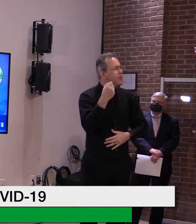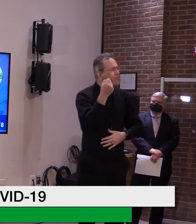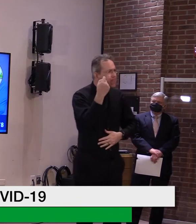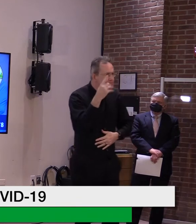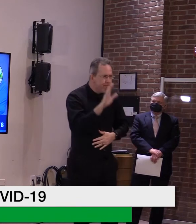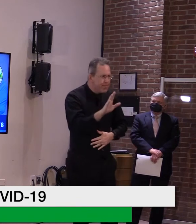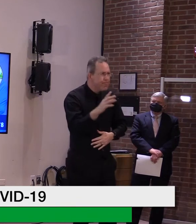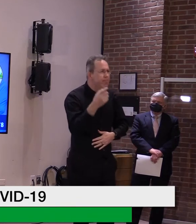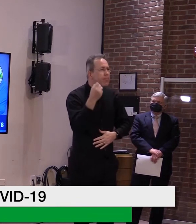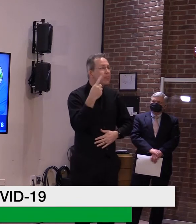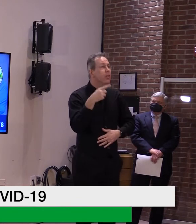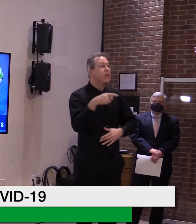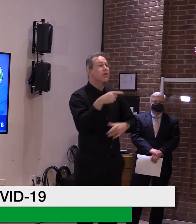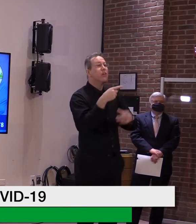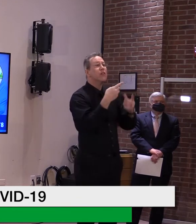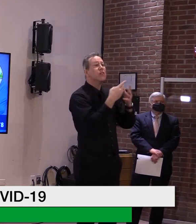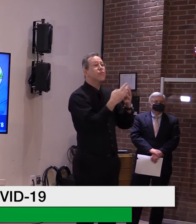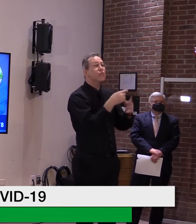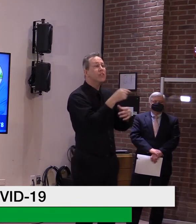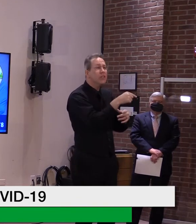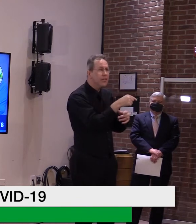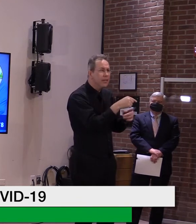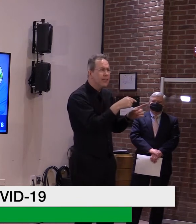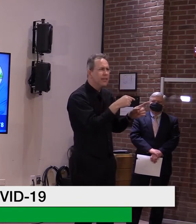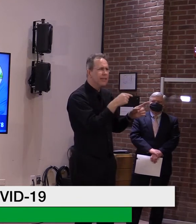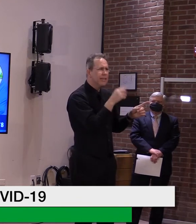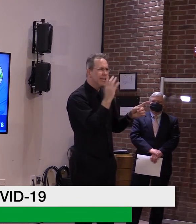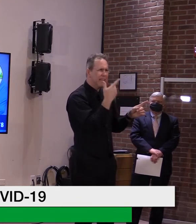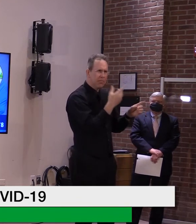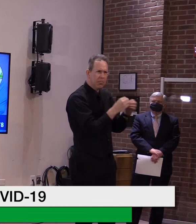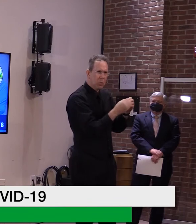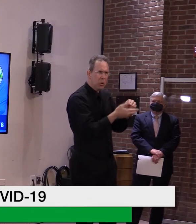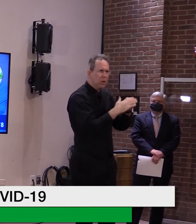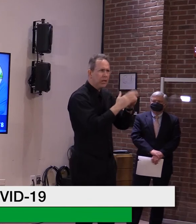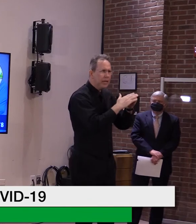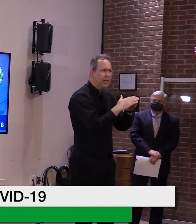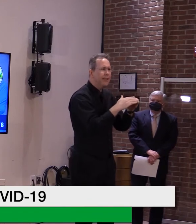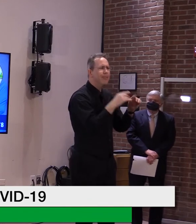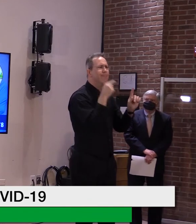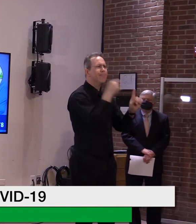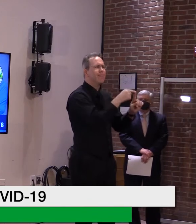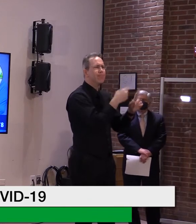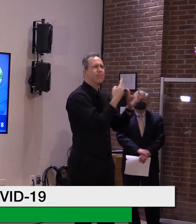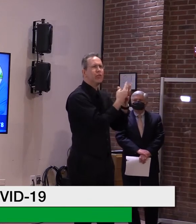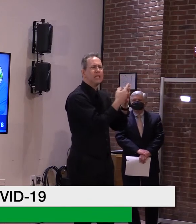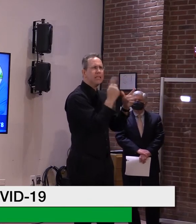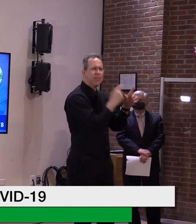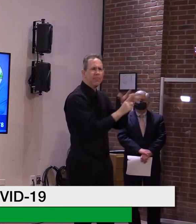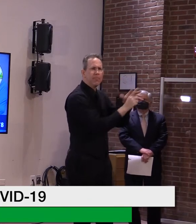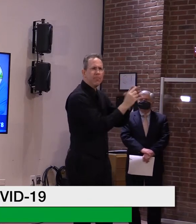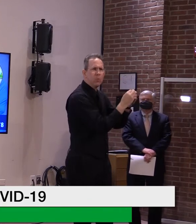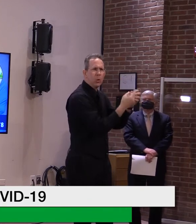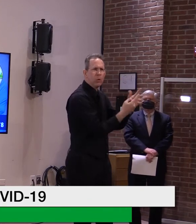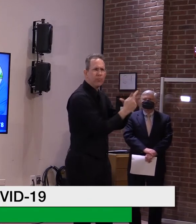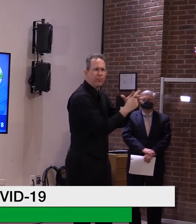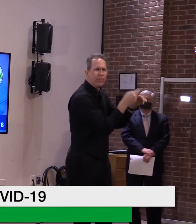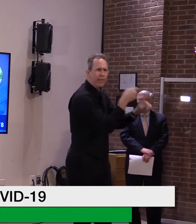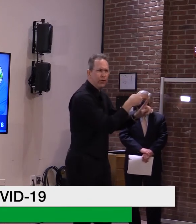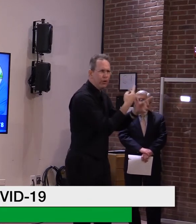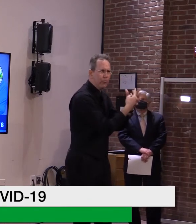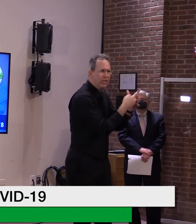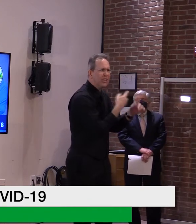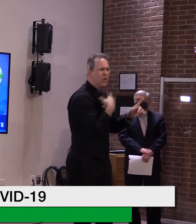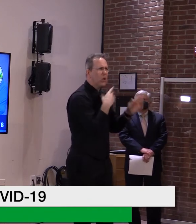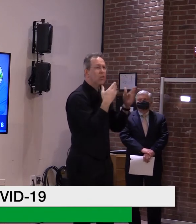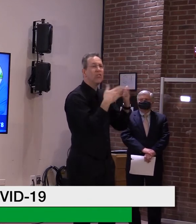and that did skew the numbers a bit. But overall, we've done fairly well. The amount of hospitalizations is coming